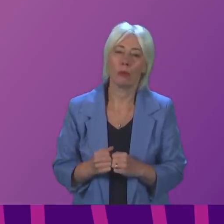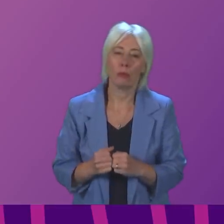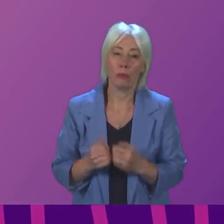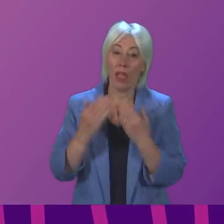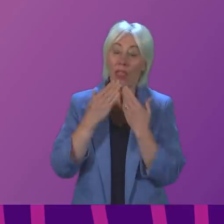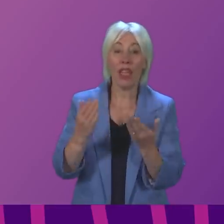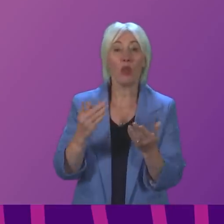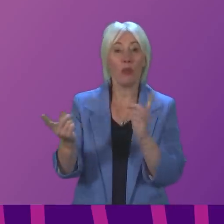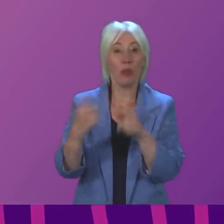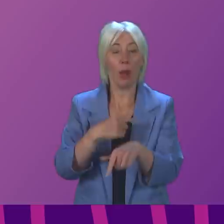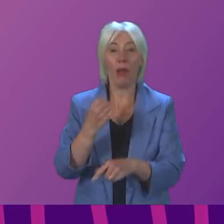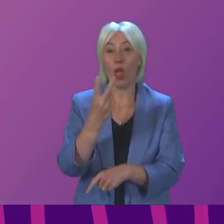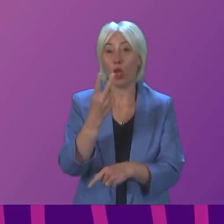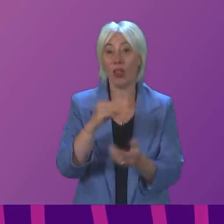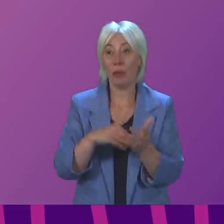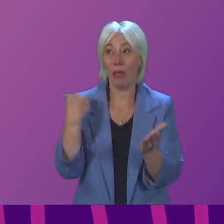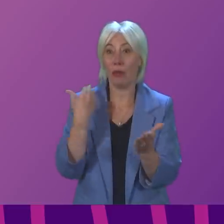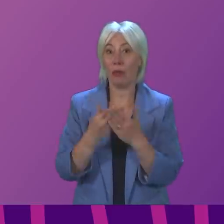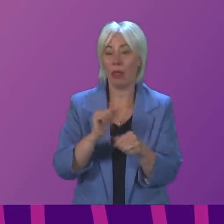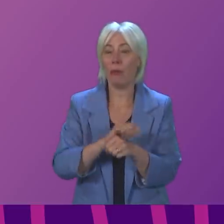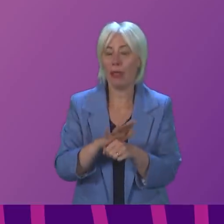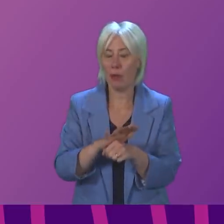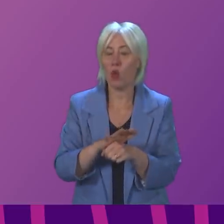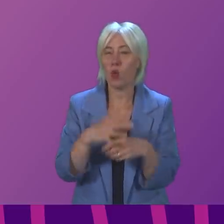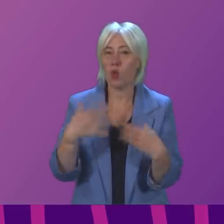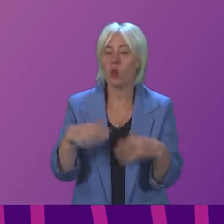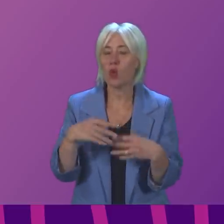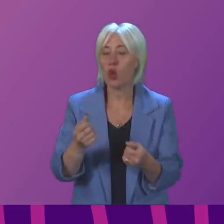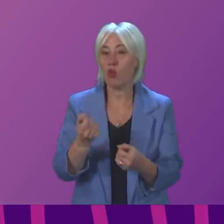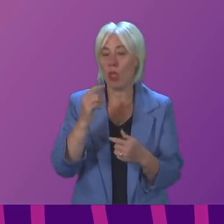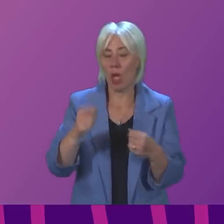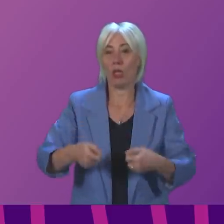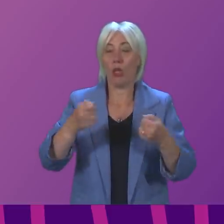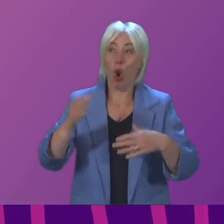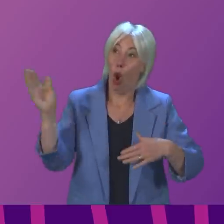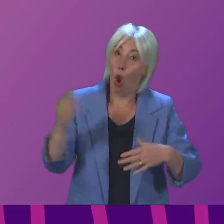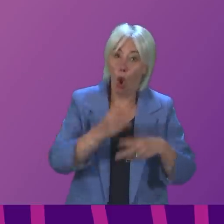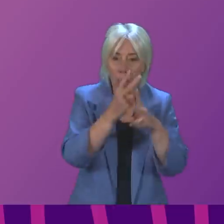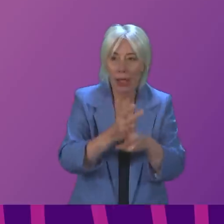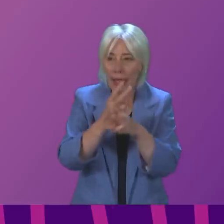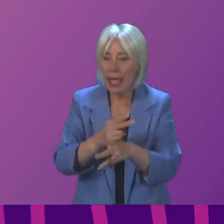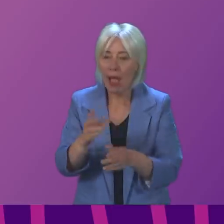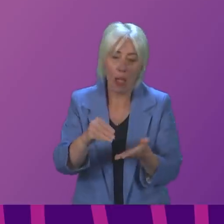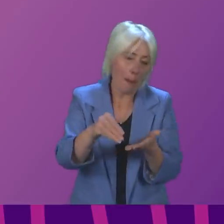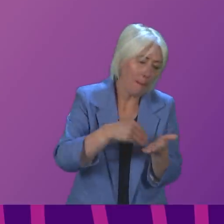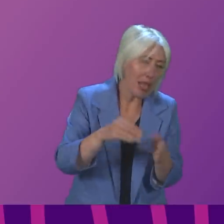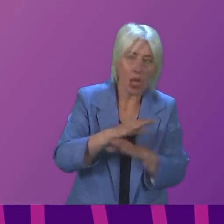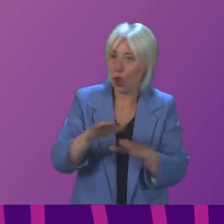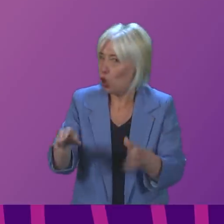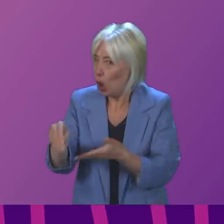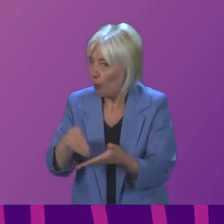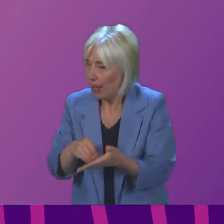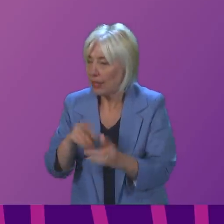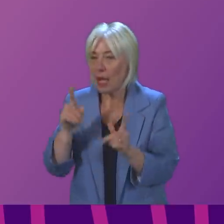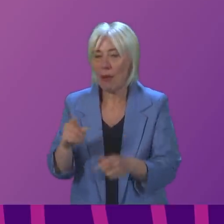answer. The past 20 months of the pandemic have highlighted the vital importance of all forms of care, whether paid or unpaid. Yet those who